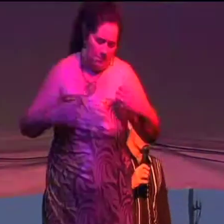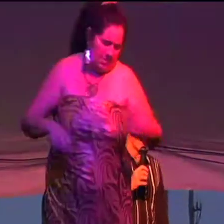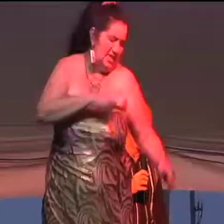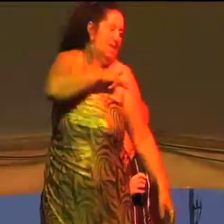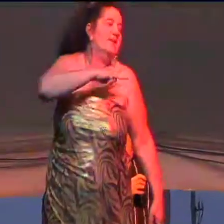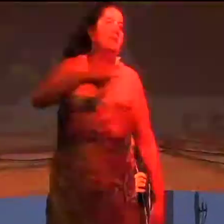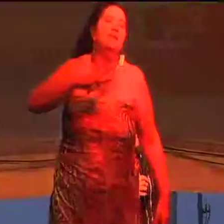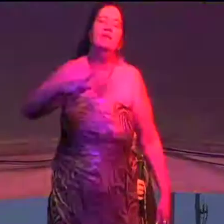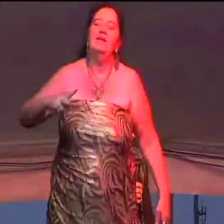became